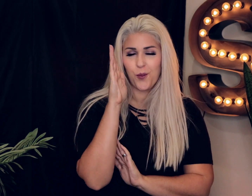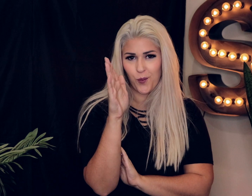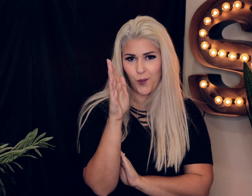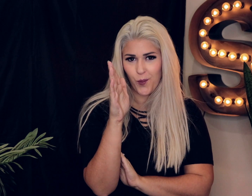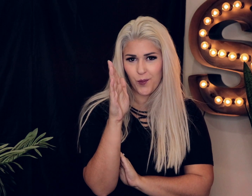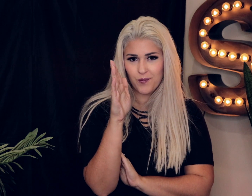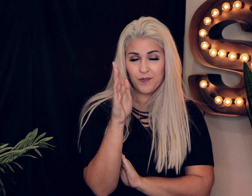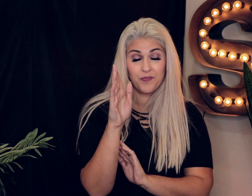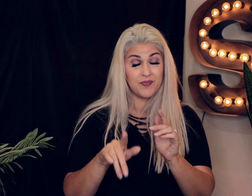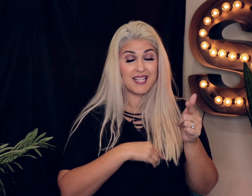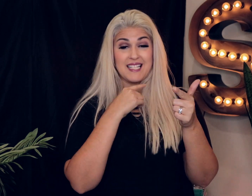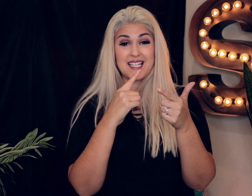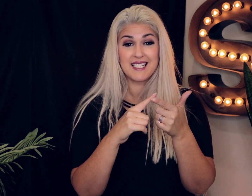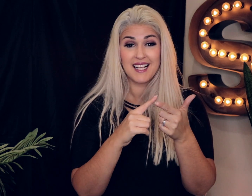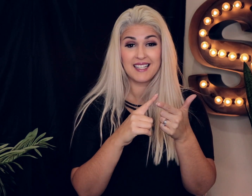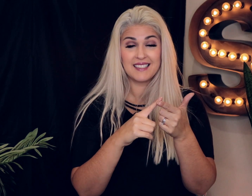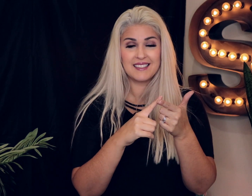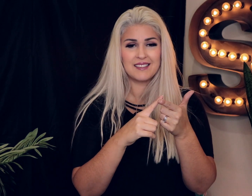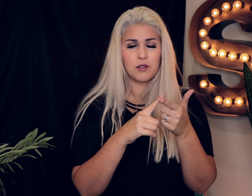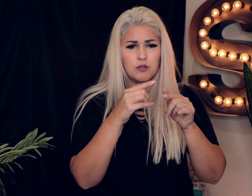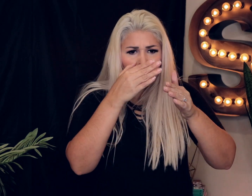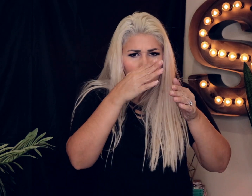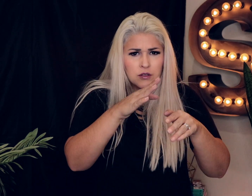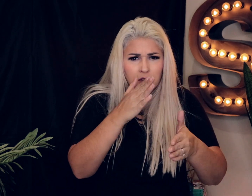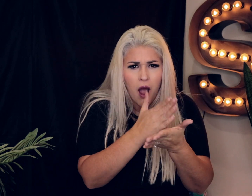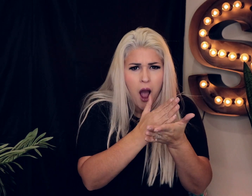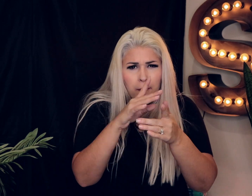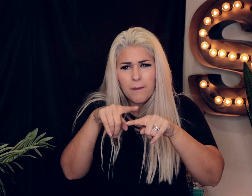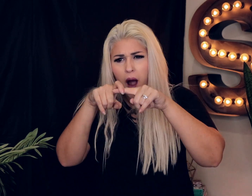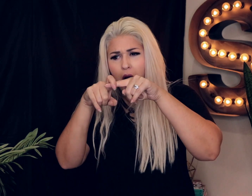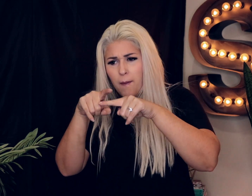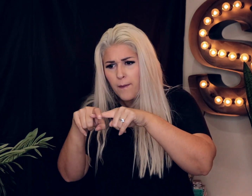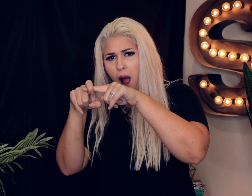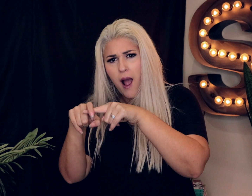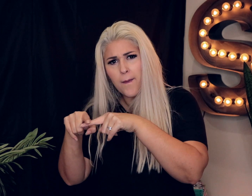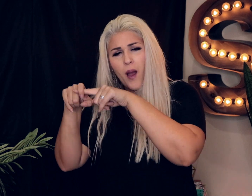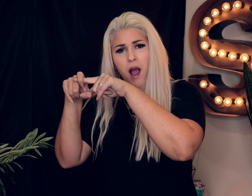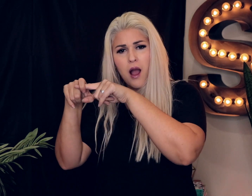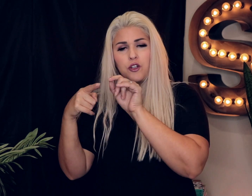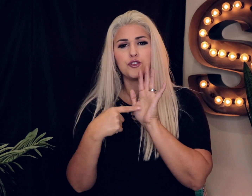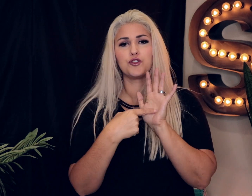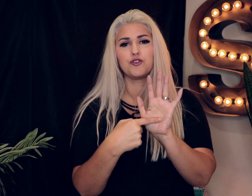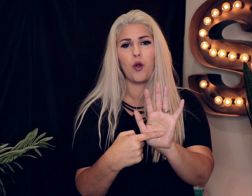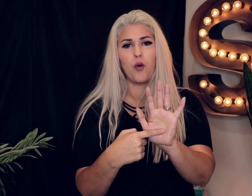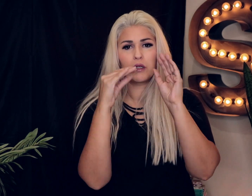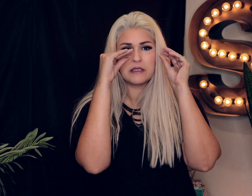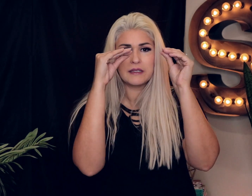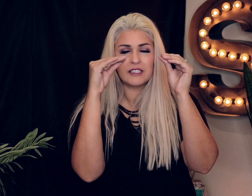movie clip and the second thing is we're gonna stop and pause and show you and then